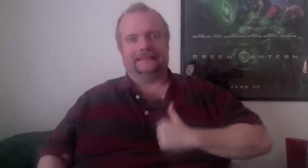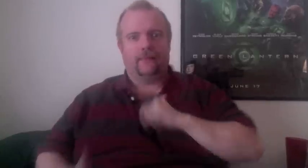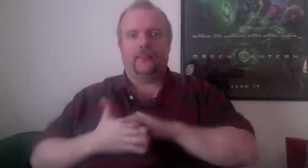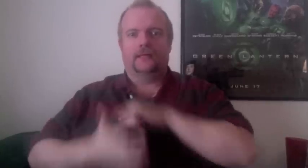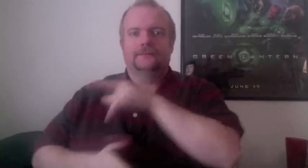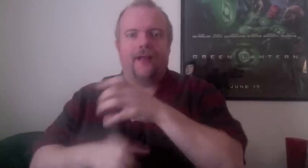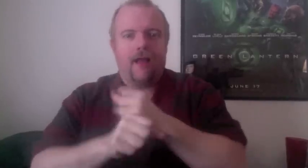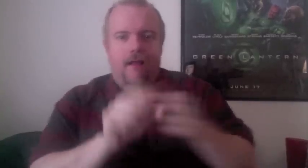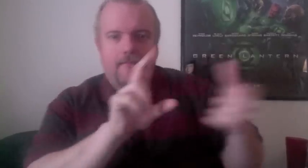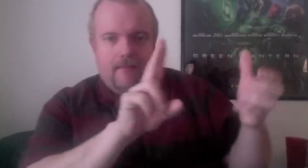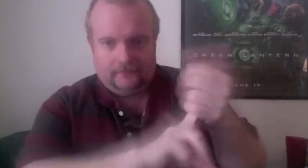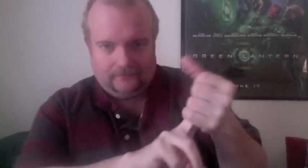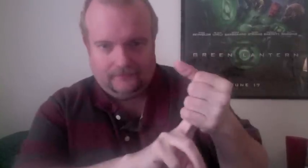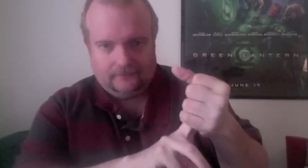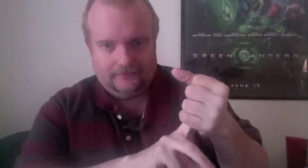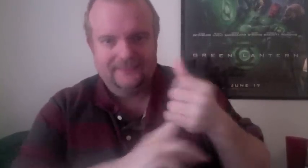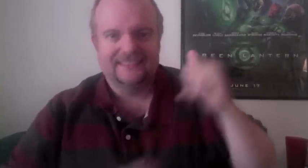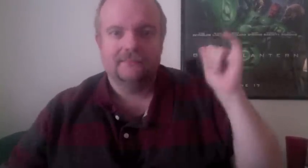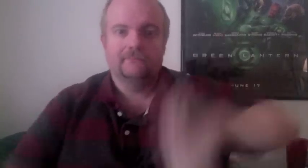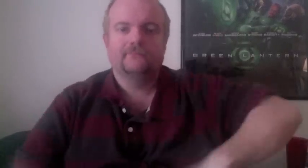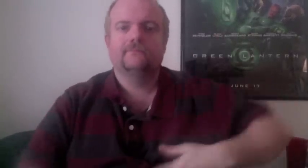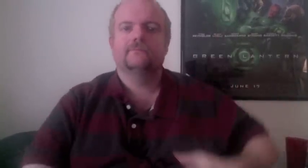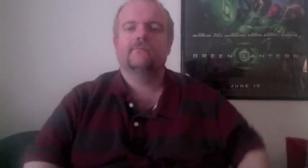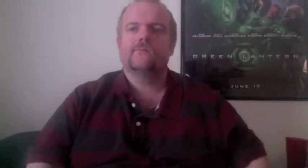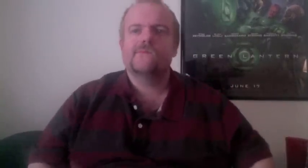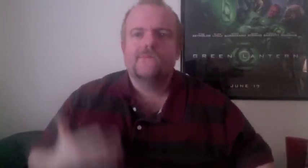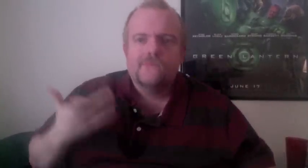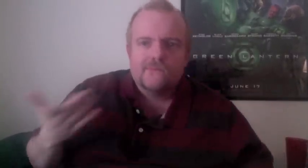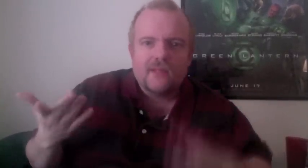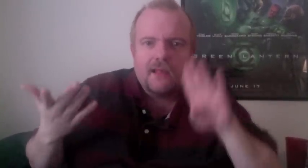heard and actually saw that they had captured on the camera.